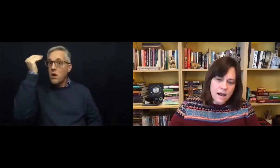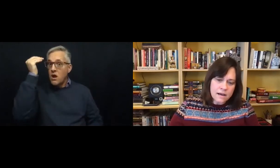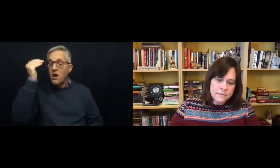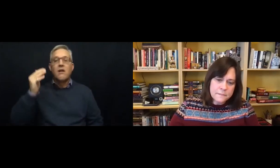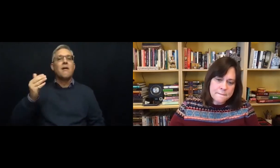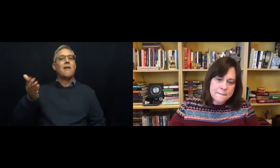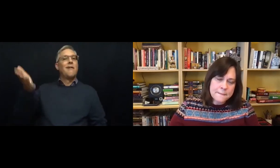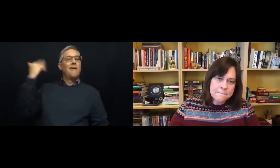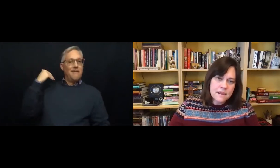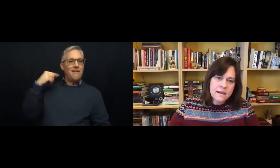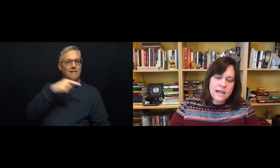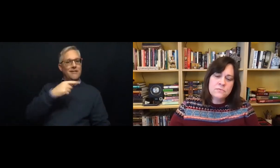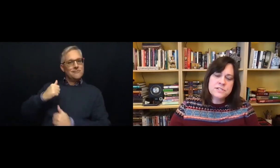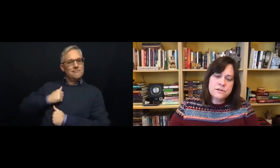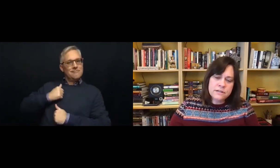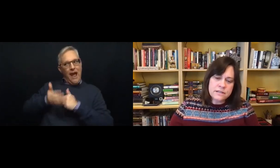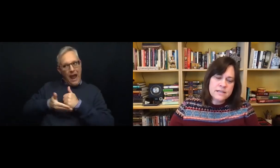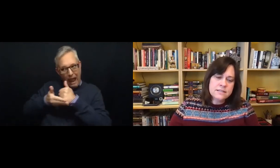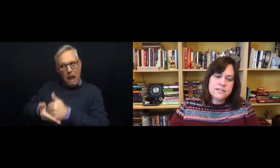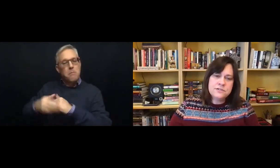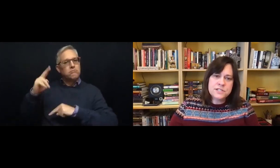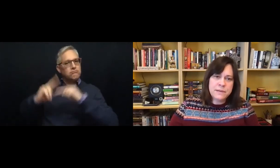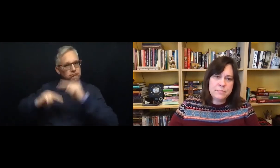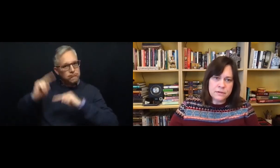and was good to the Jewish people.